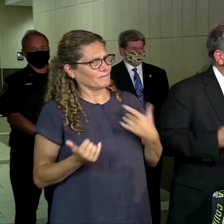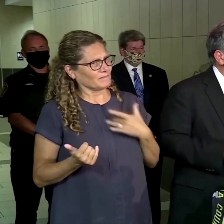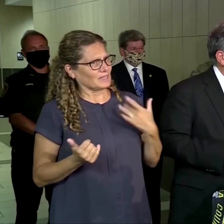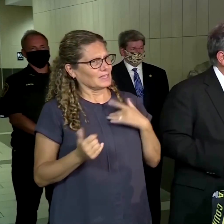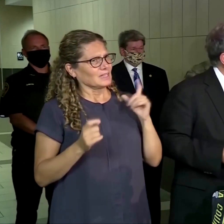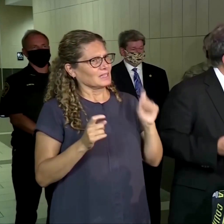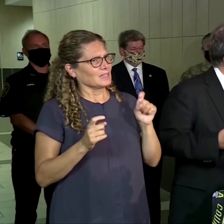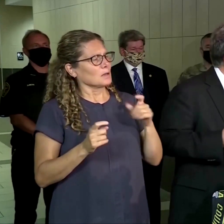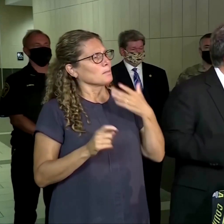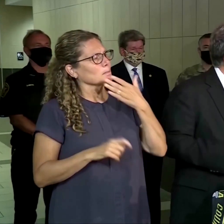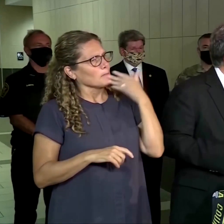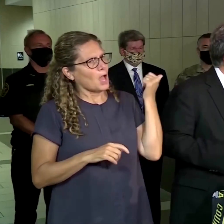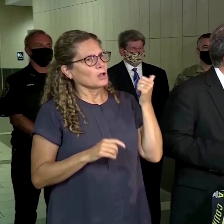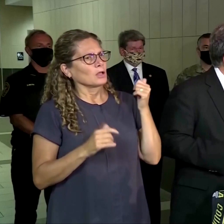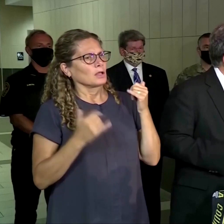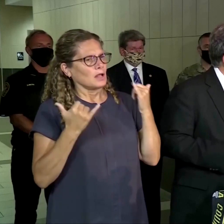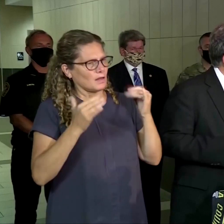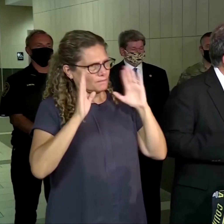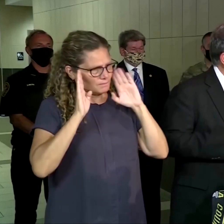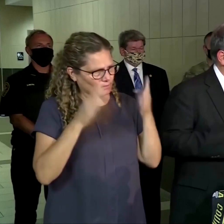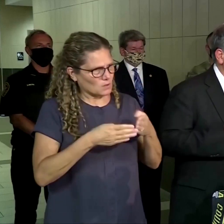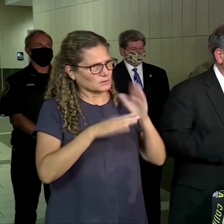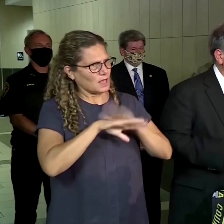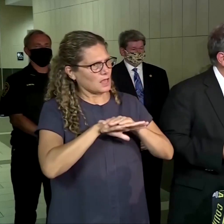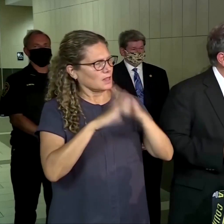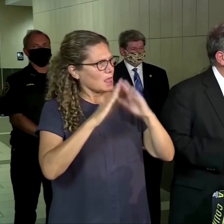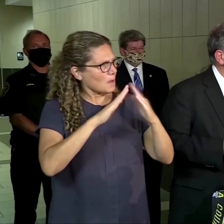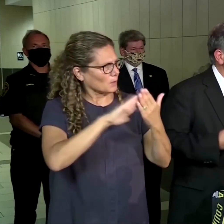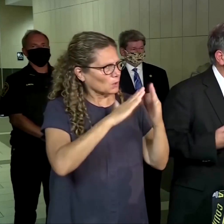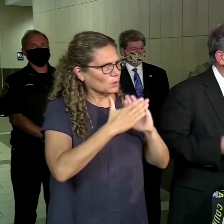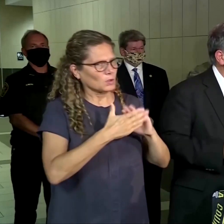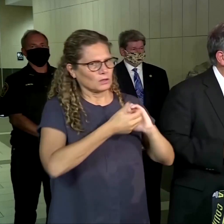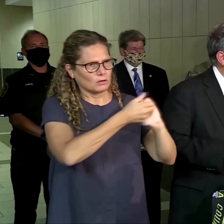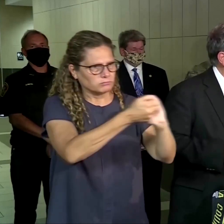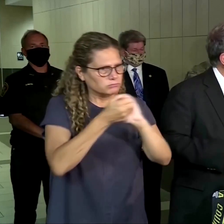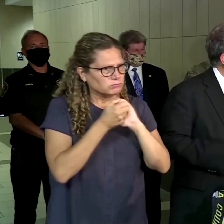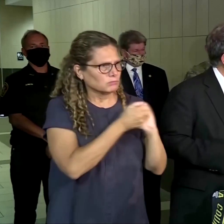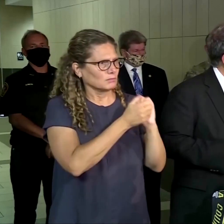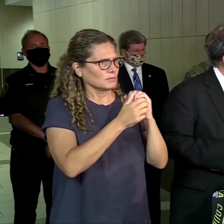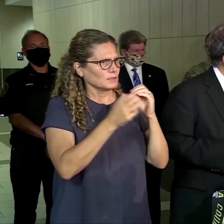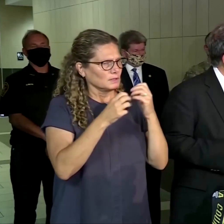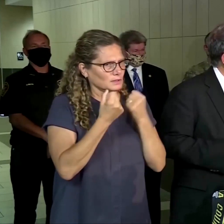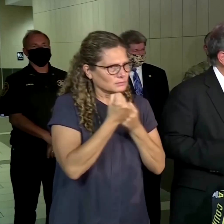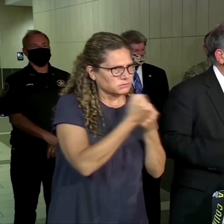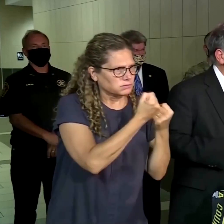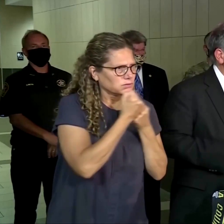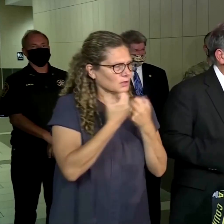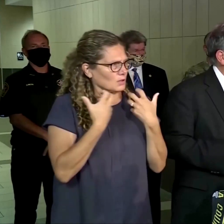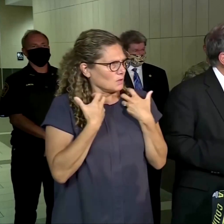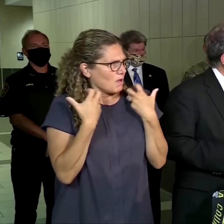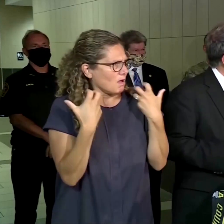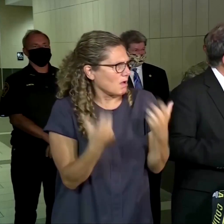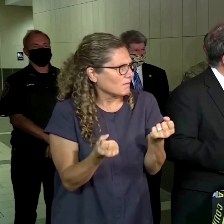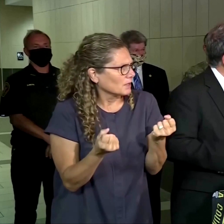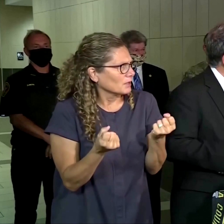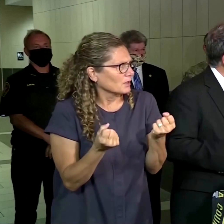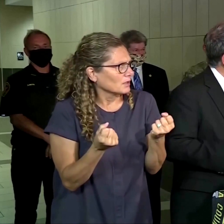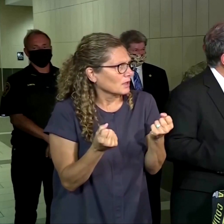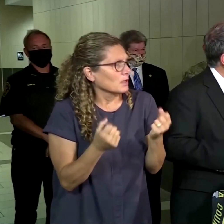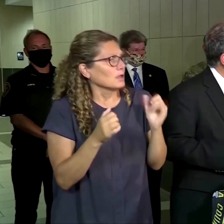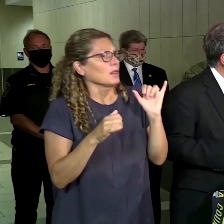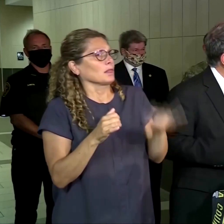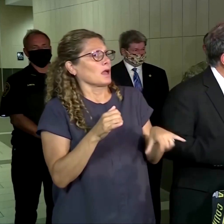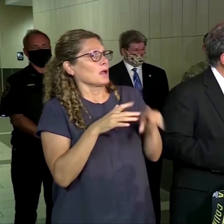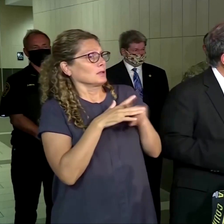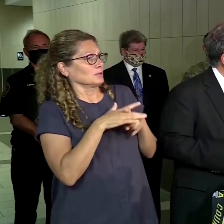pull together, let the community get together and actually heal up the process of what's going on and start dealing with the concerns that